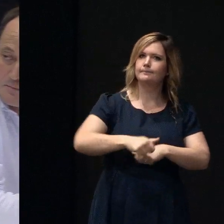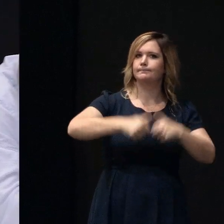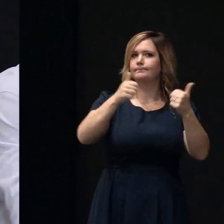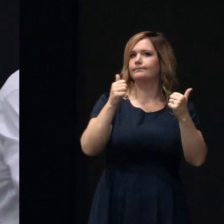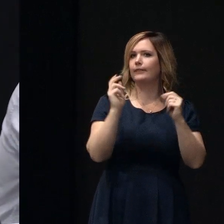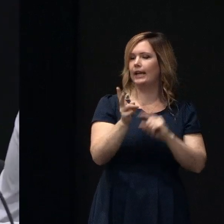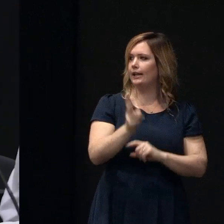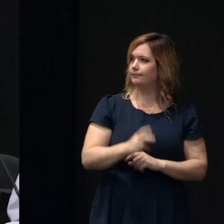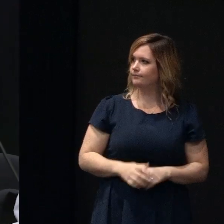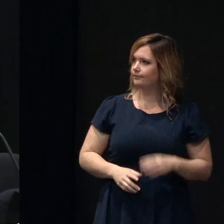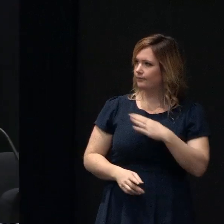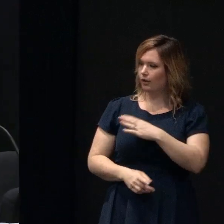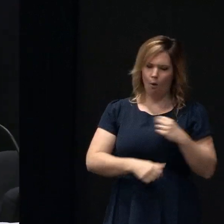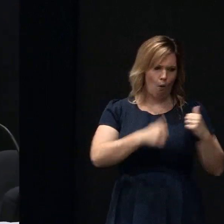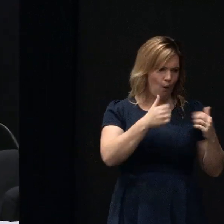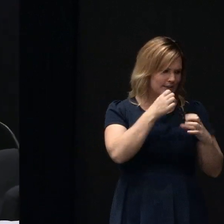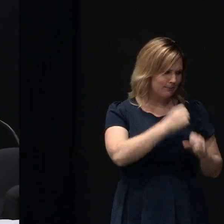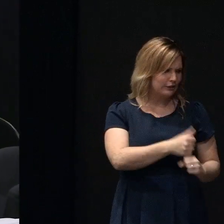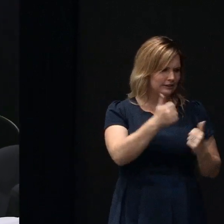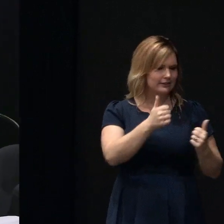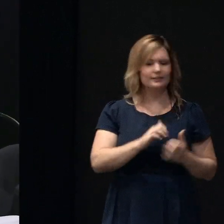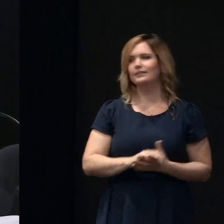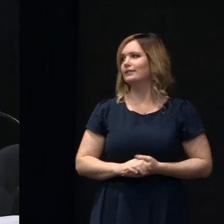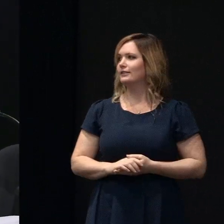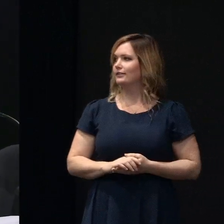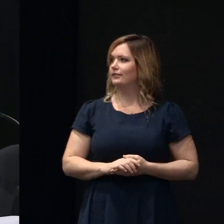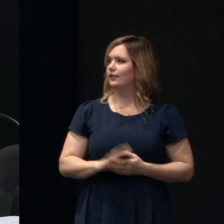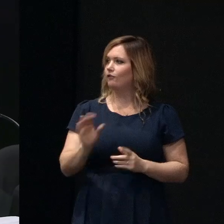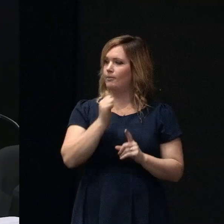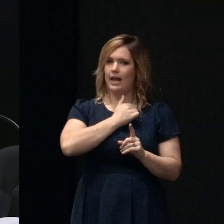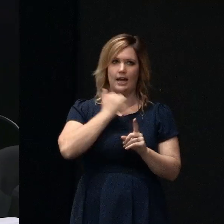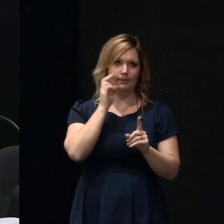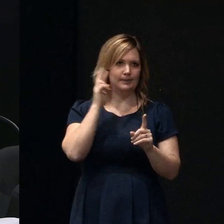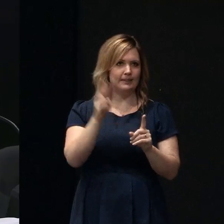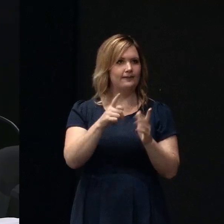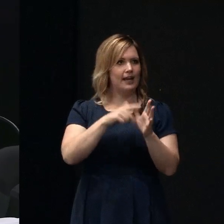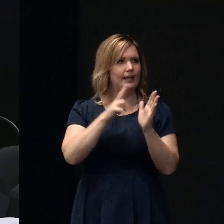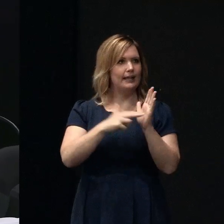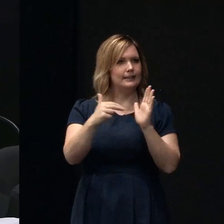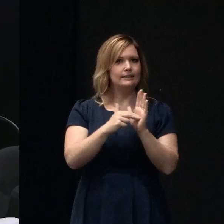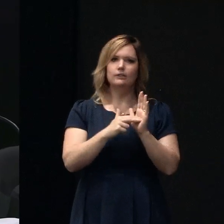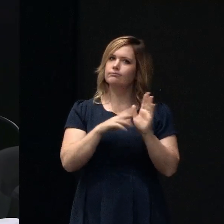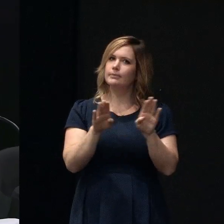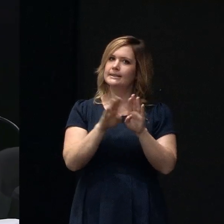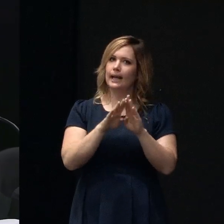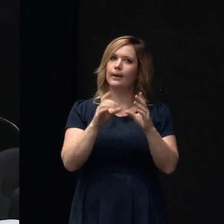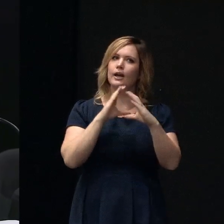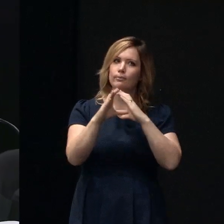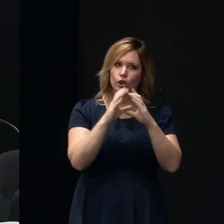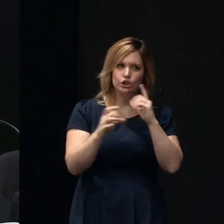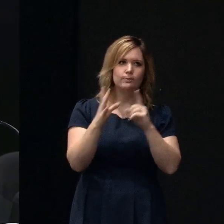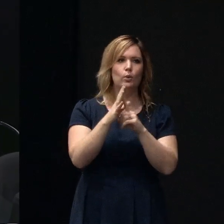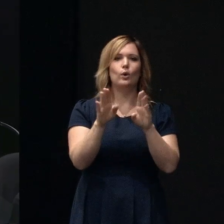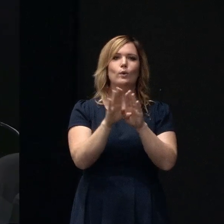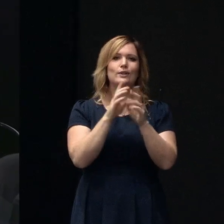I think you've summed that up rather well from our perspective of being the ANC that's exactly it it's communication and information